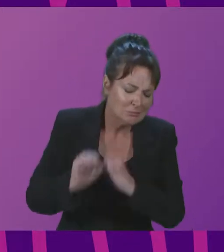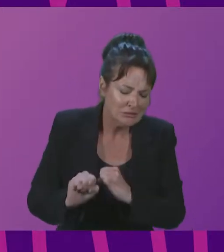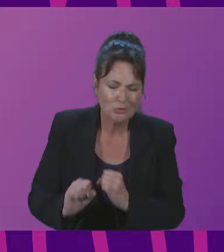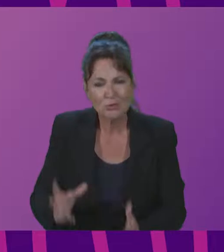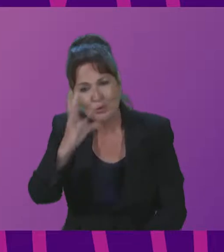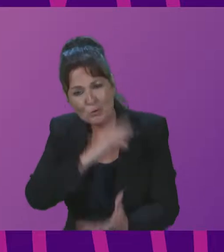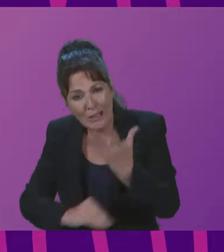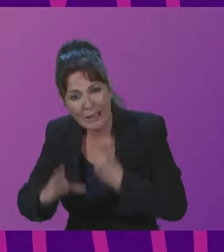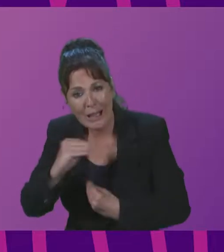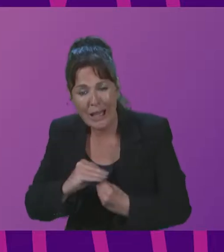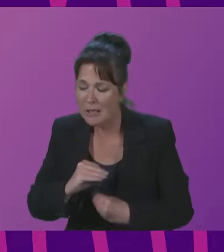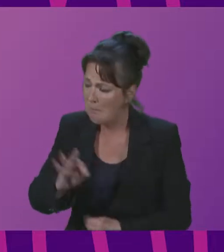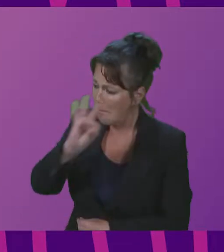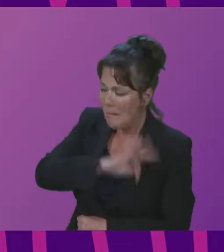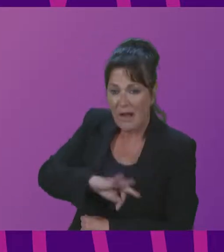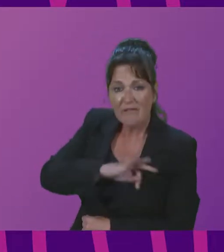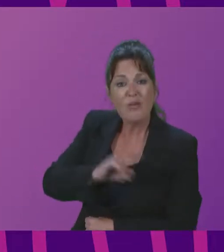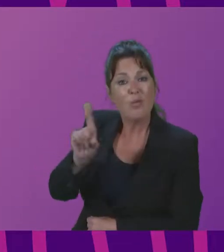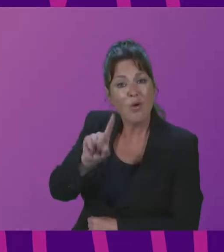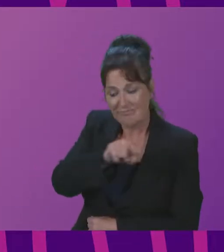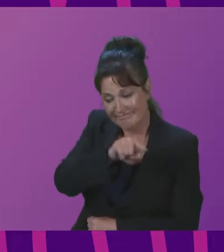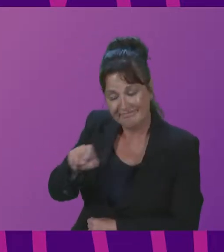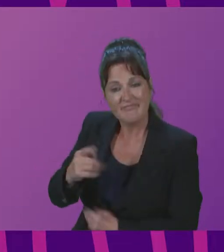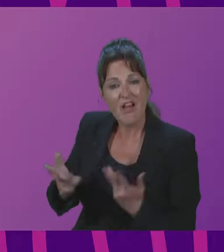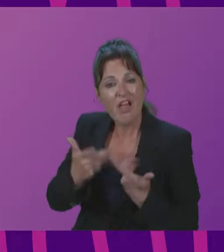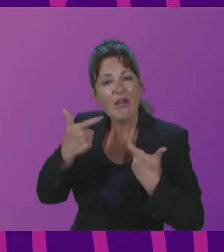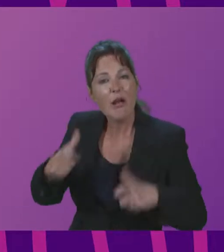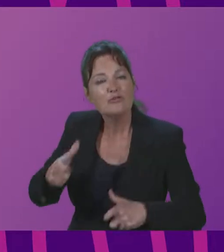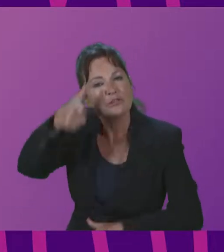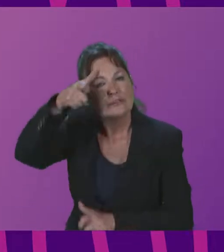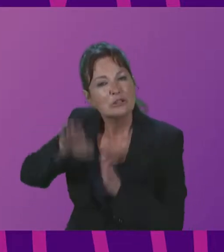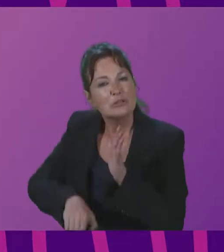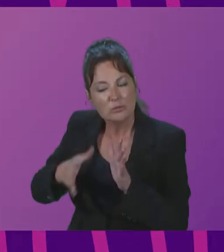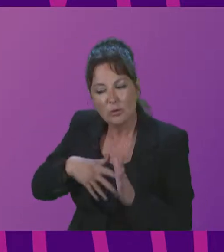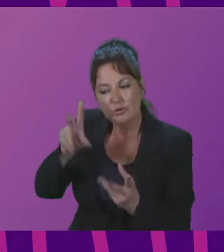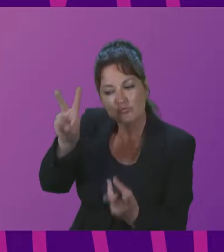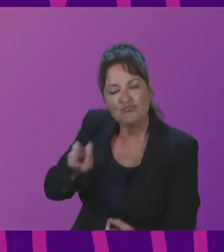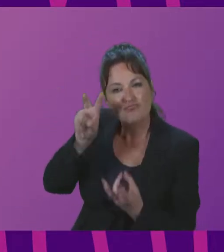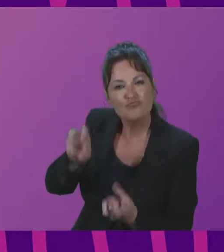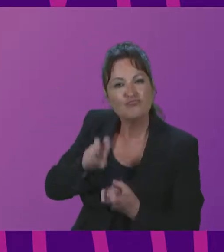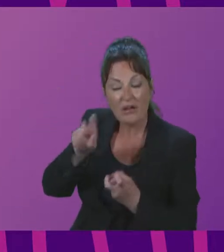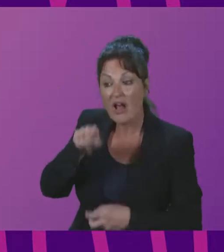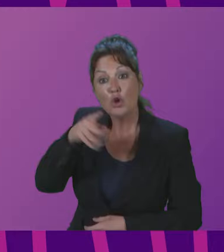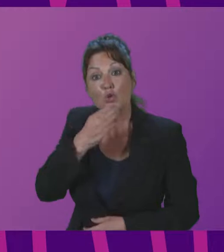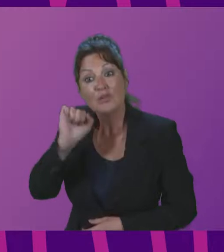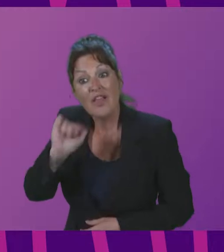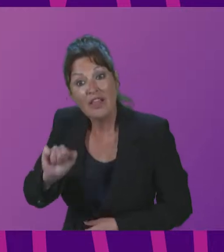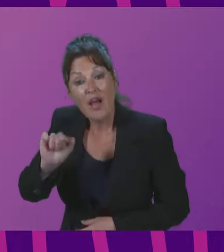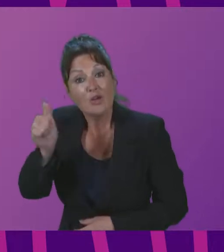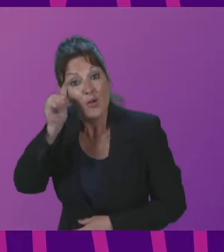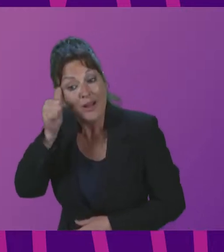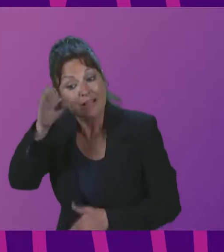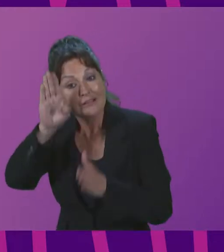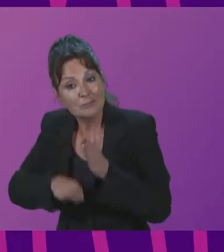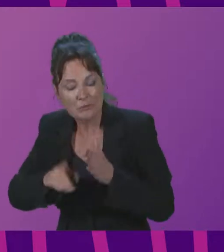countries' experience and to implement our newly developed policy document and the